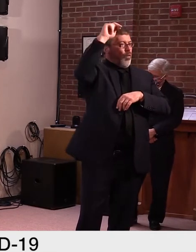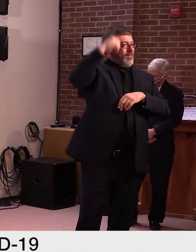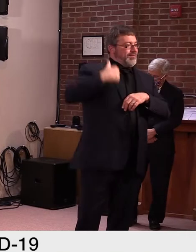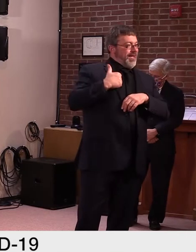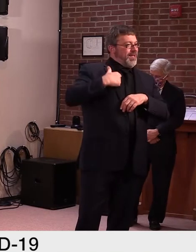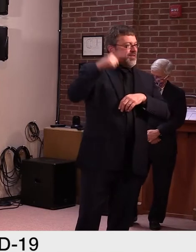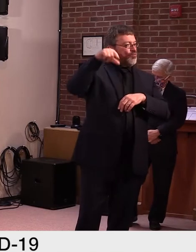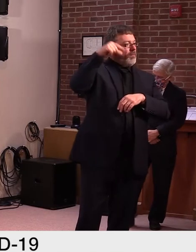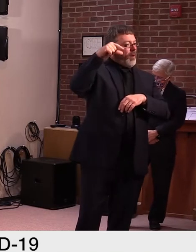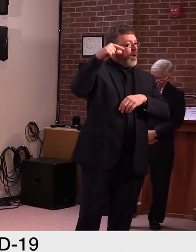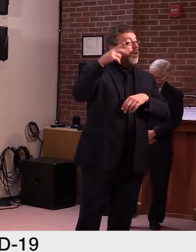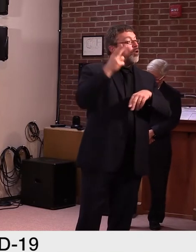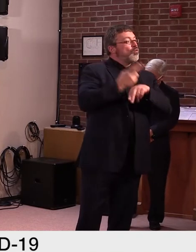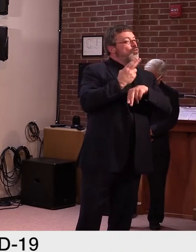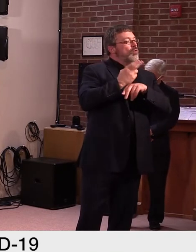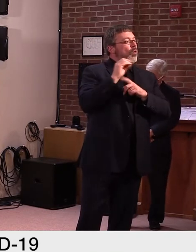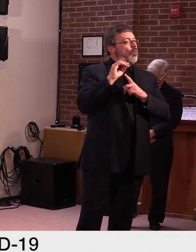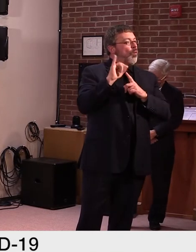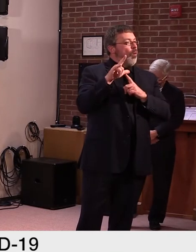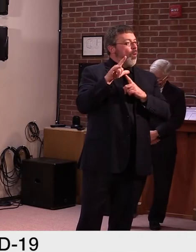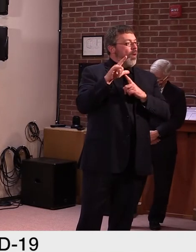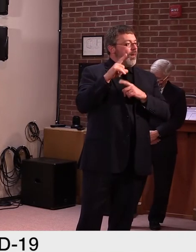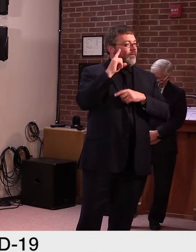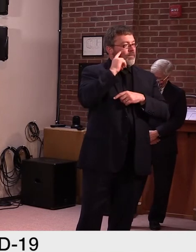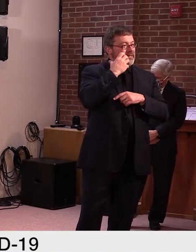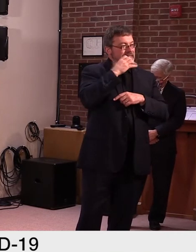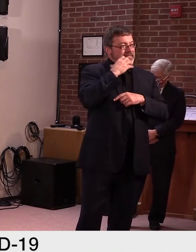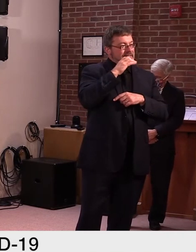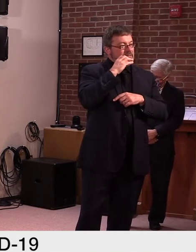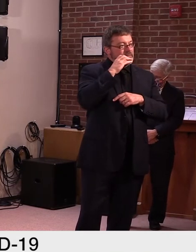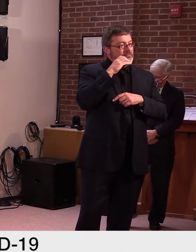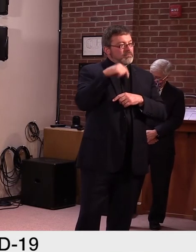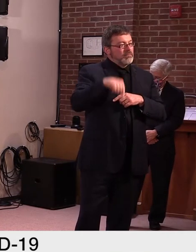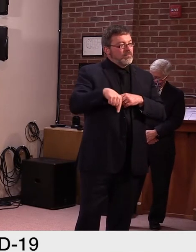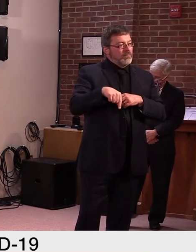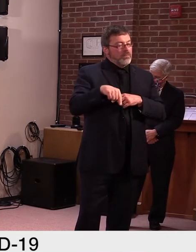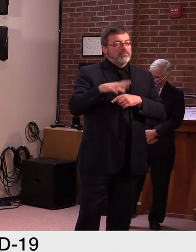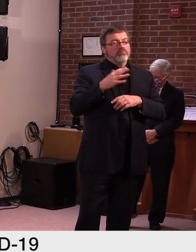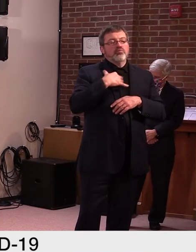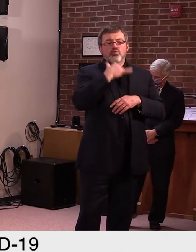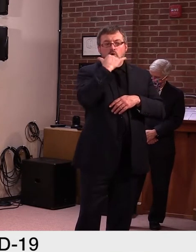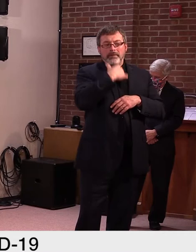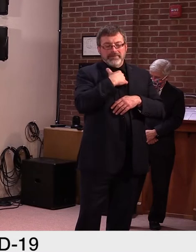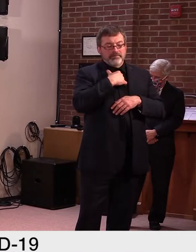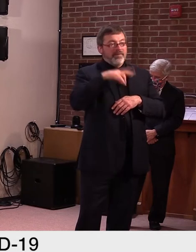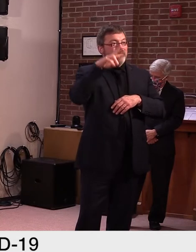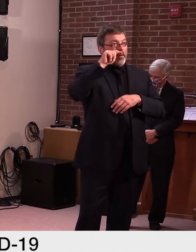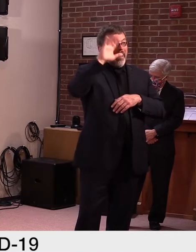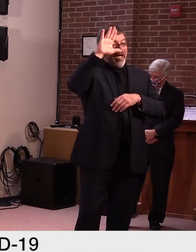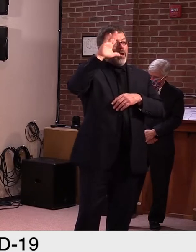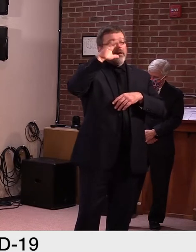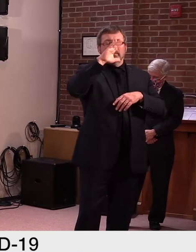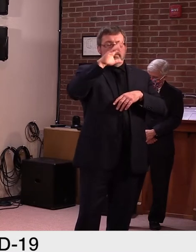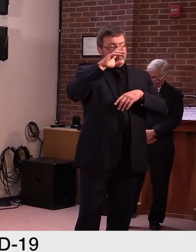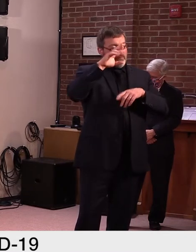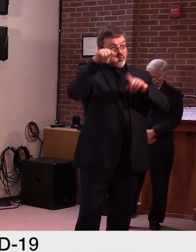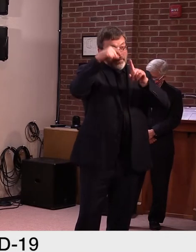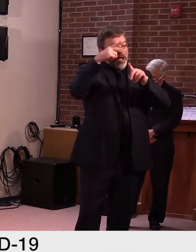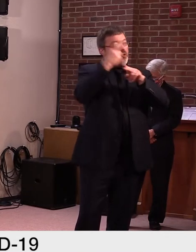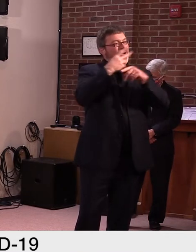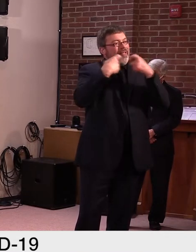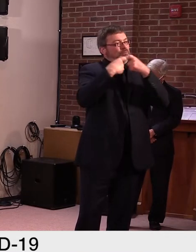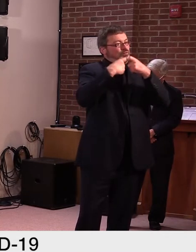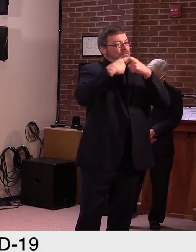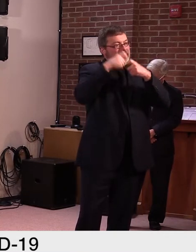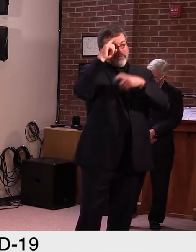And, um, and the, you know, like on a day when there's an inversion layer or whatever, I mean, you